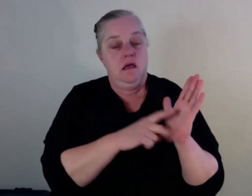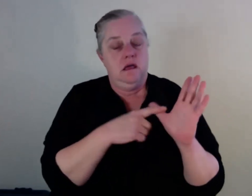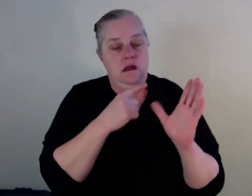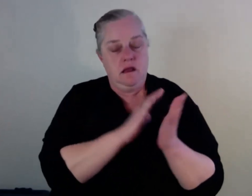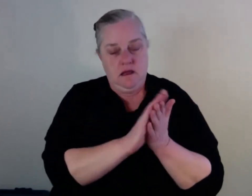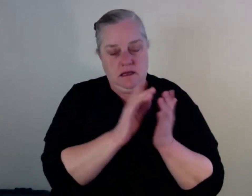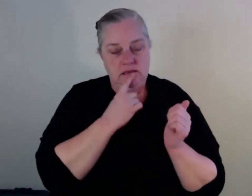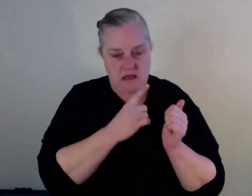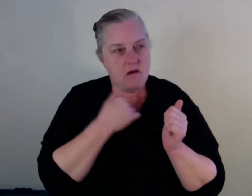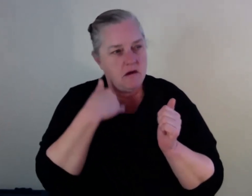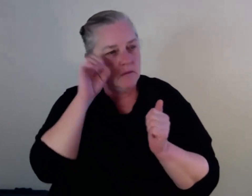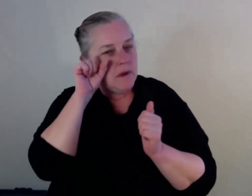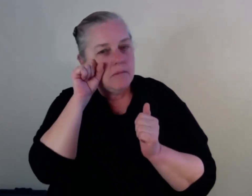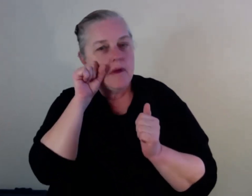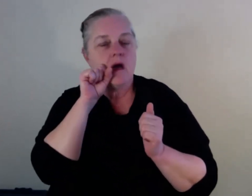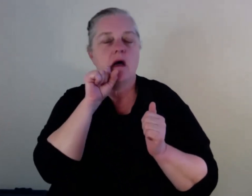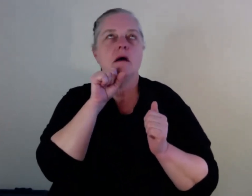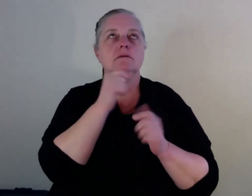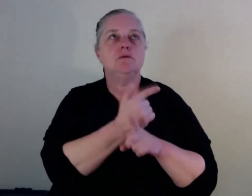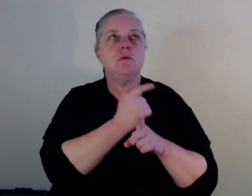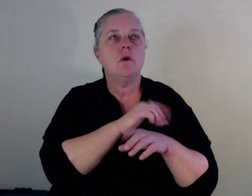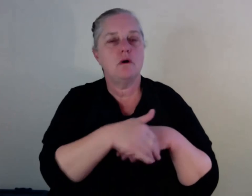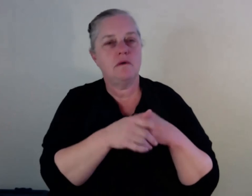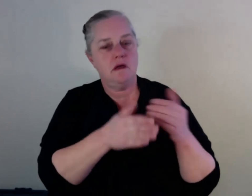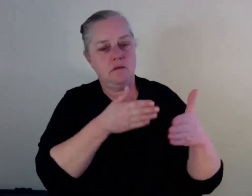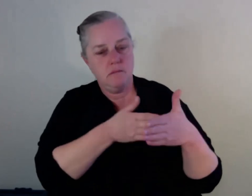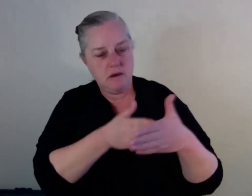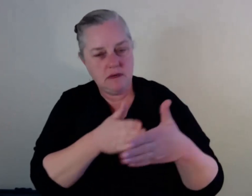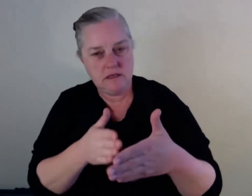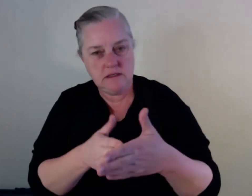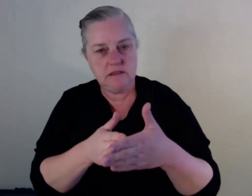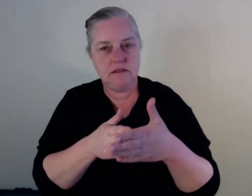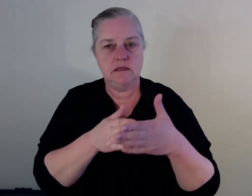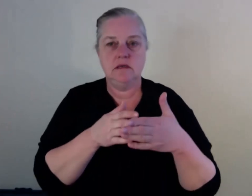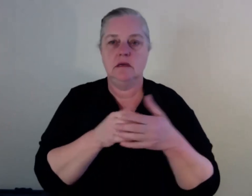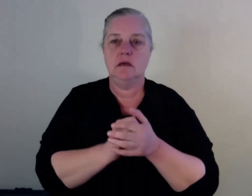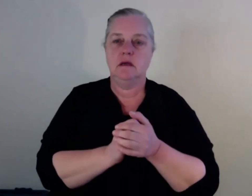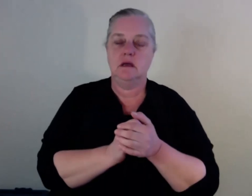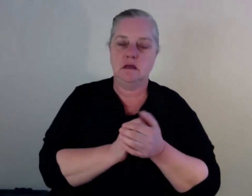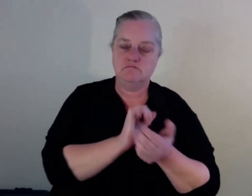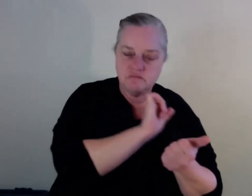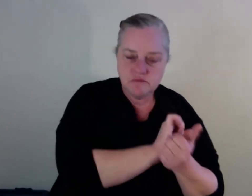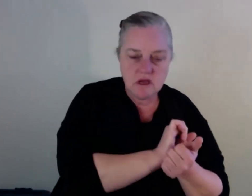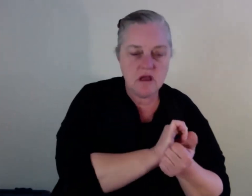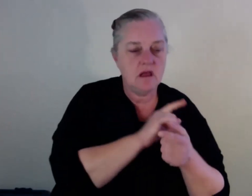barriers associated with incarceration, barriers associated with discrimination and,